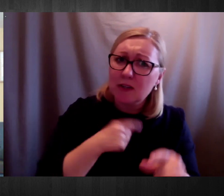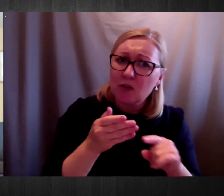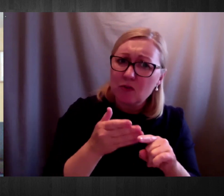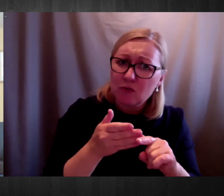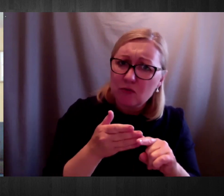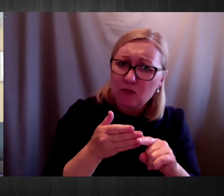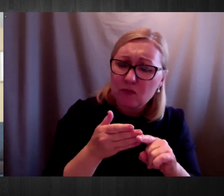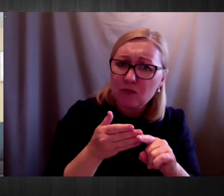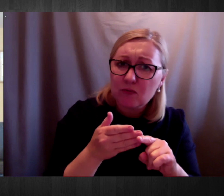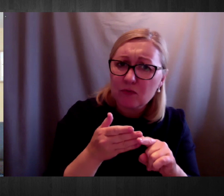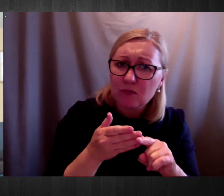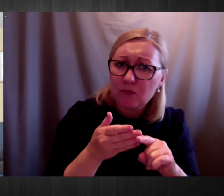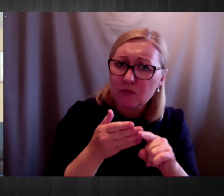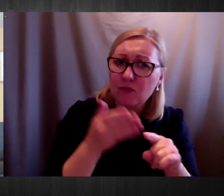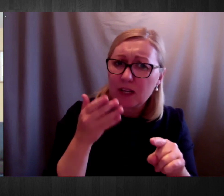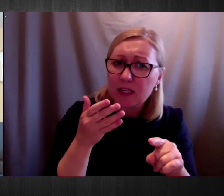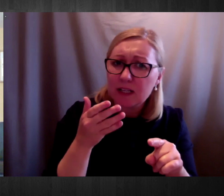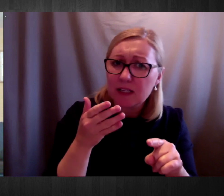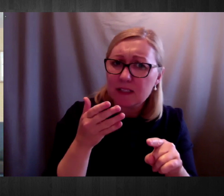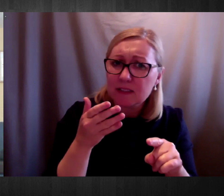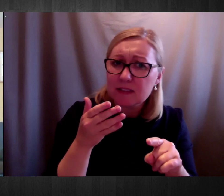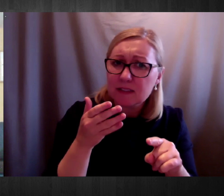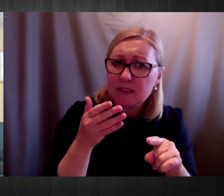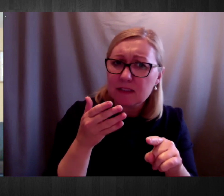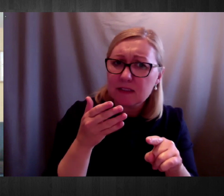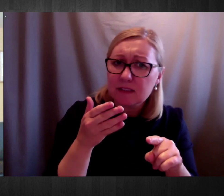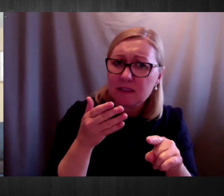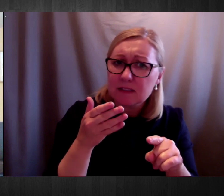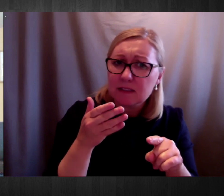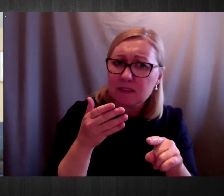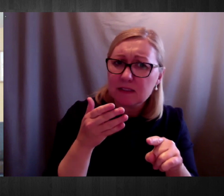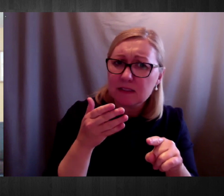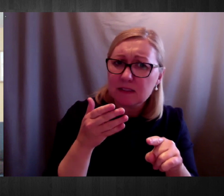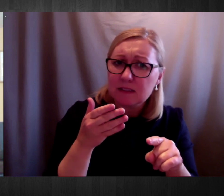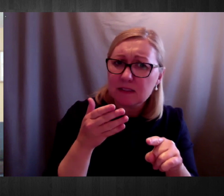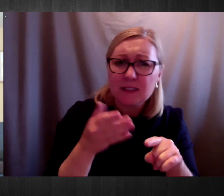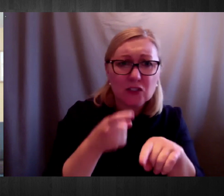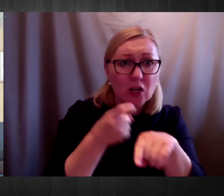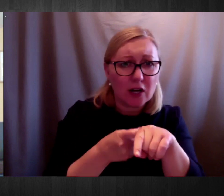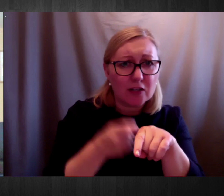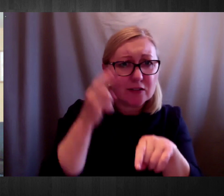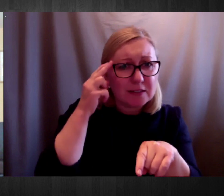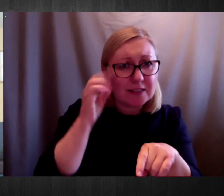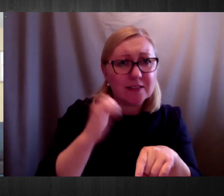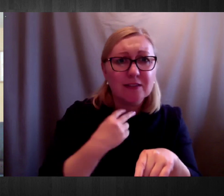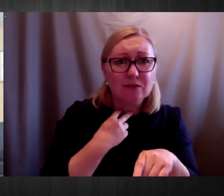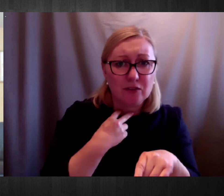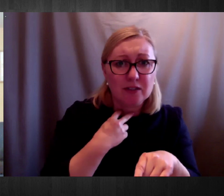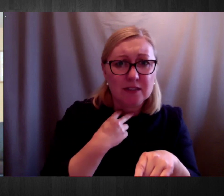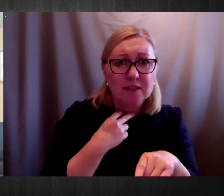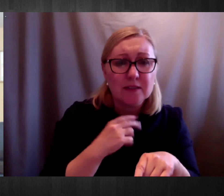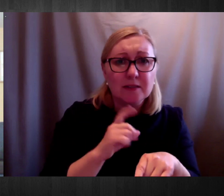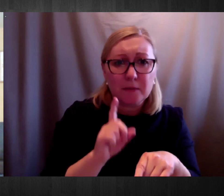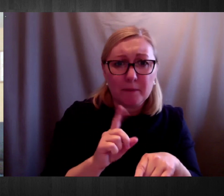and terms are quite valuable and quite evocative. again, Catalina touched on that. So, in